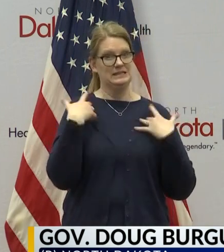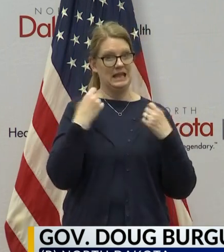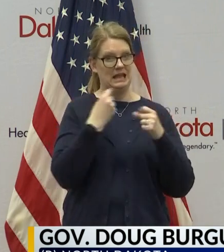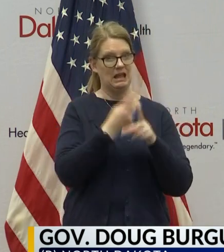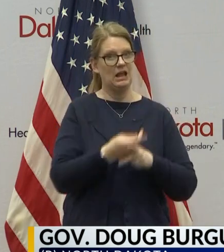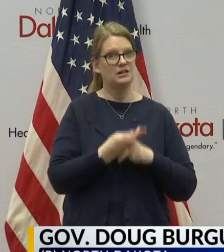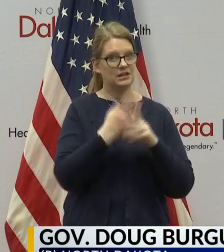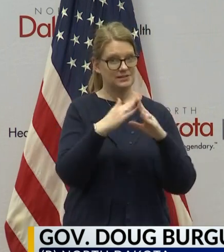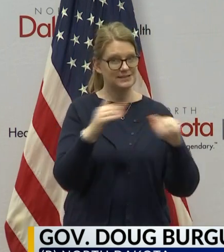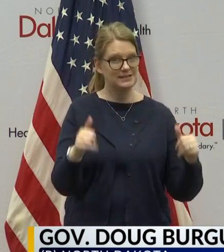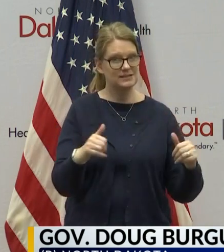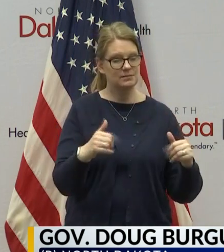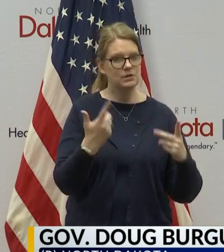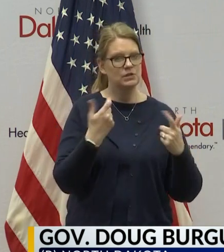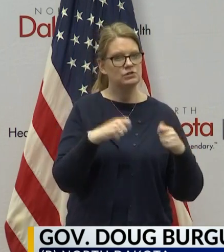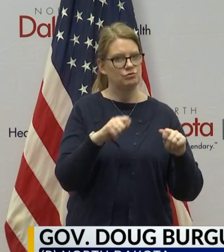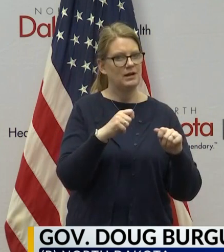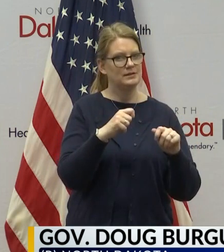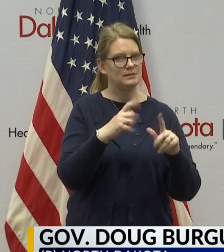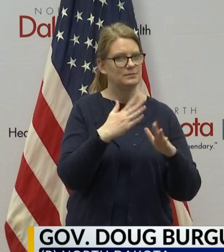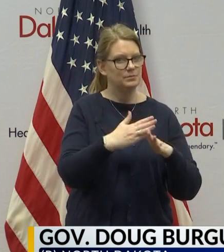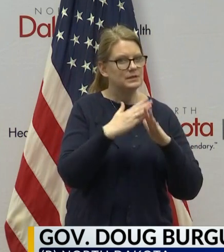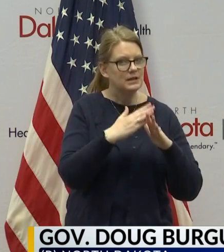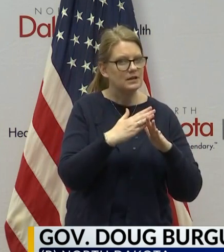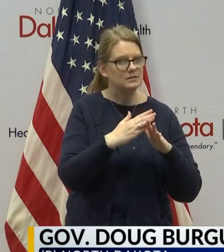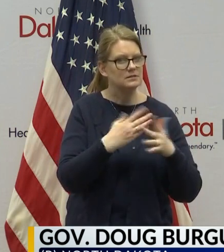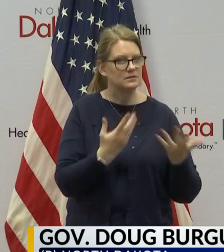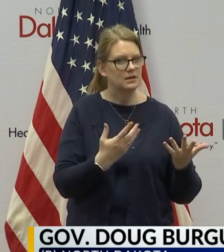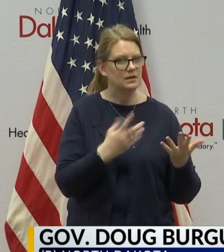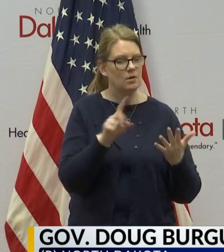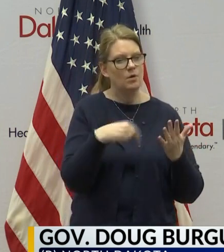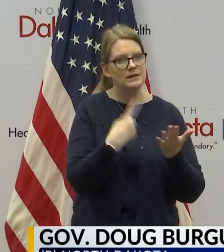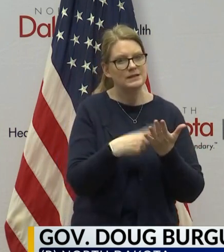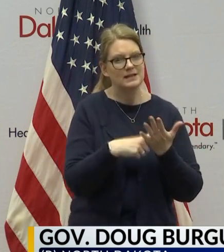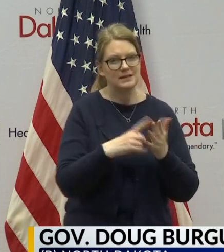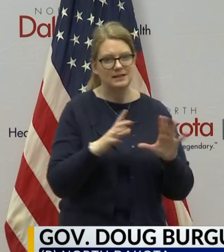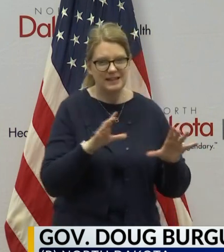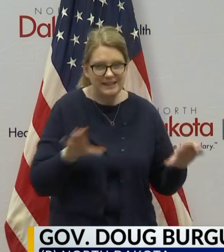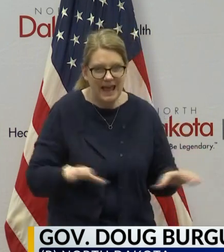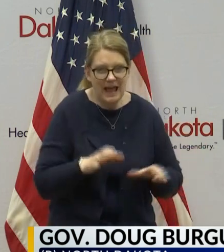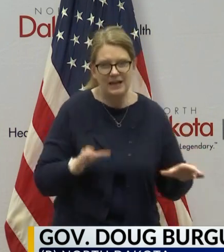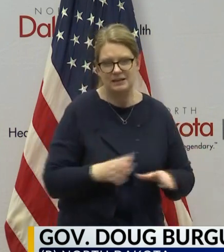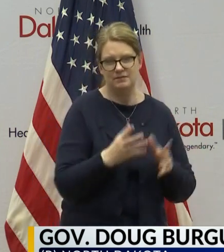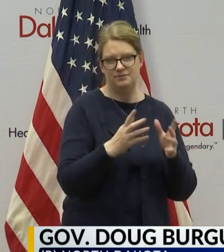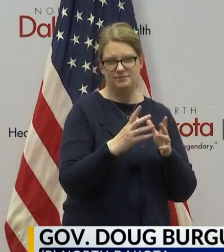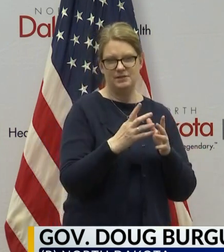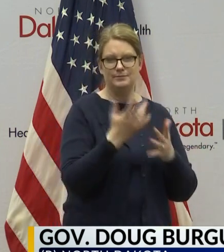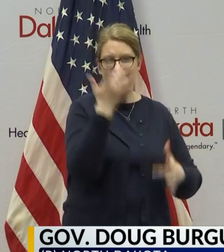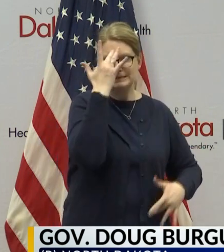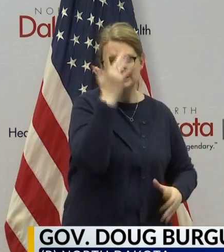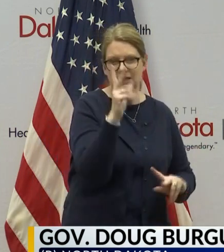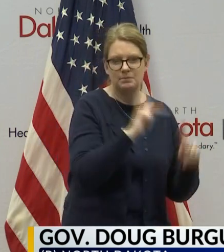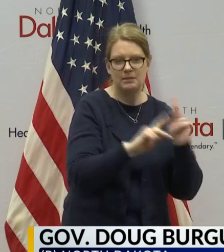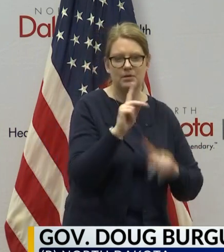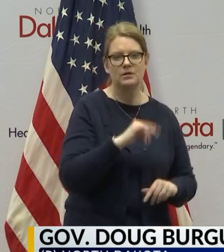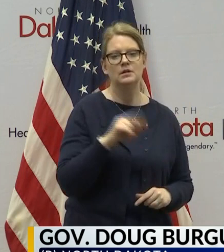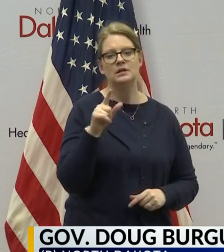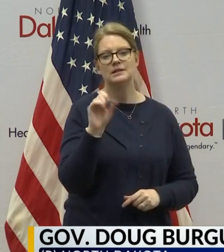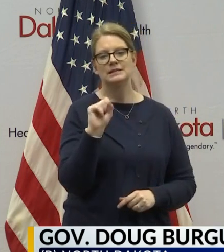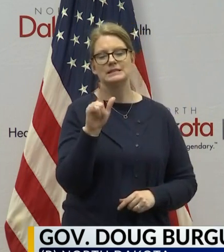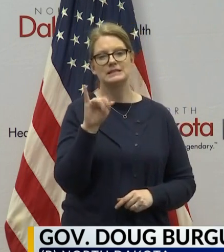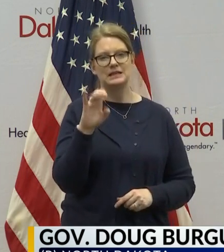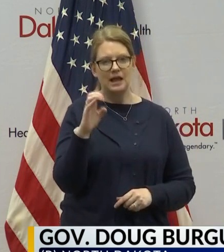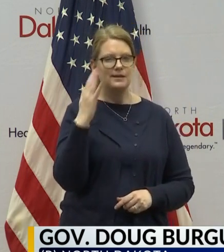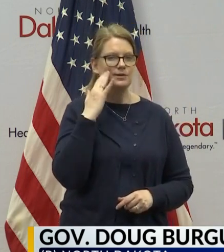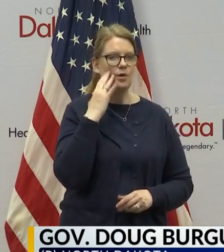which we're trying to protect, we're only managing the active cases. As far as a strategy, again, a slide that everybody's familiar with in terms